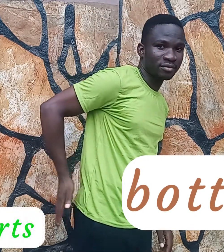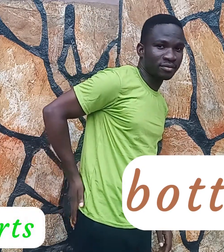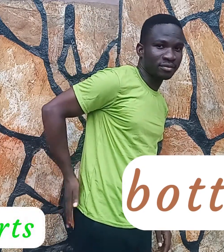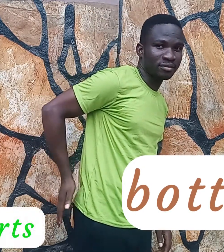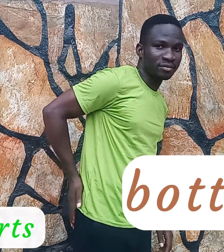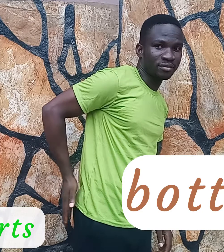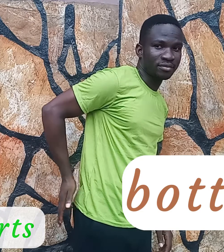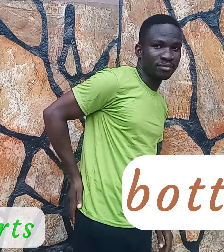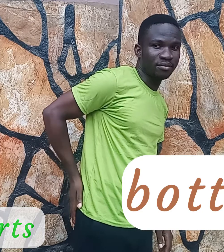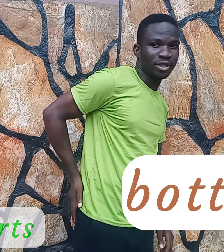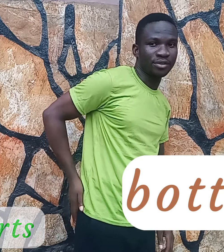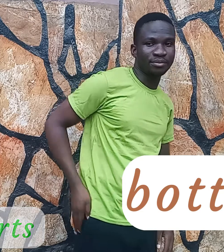Bottom. So.